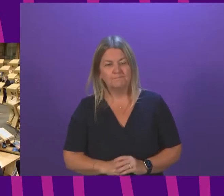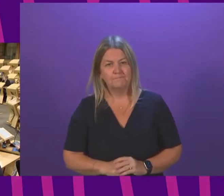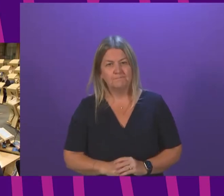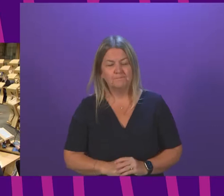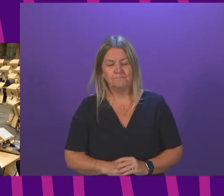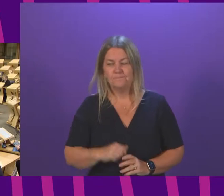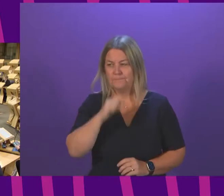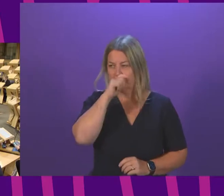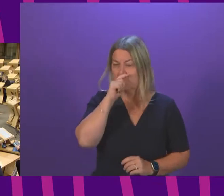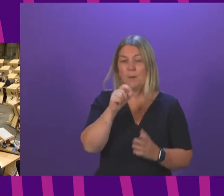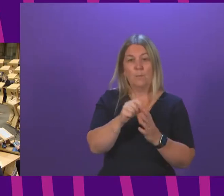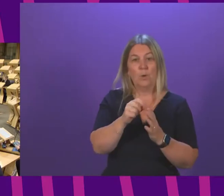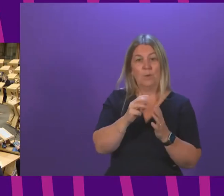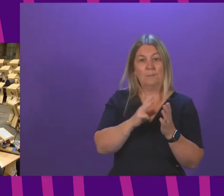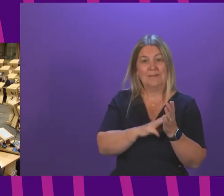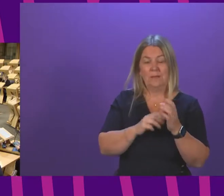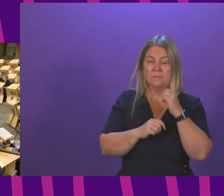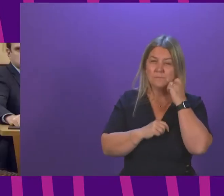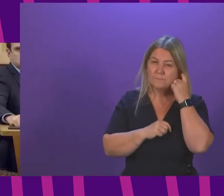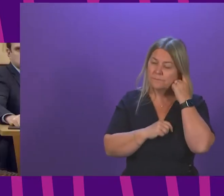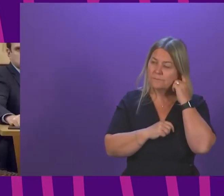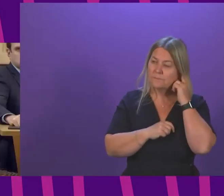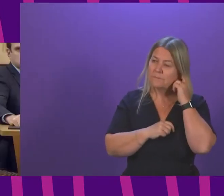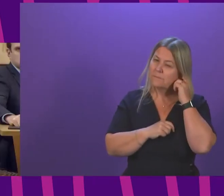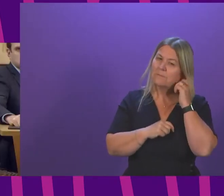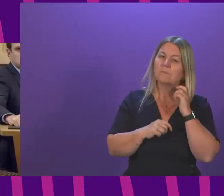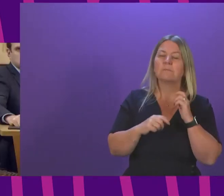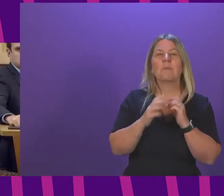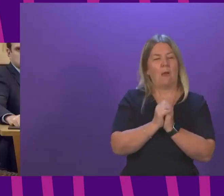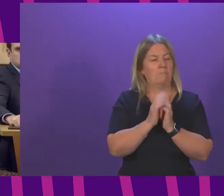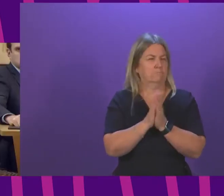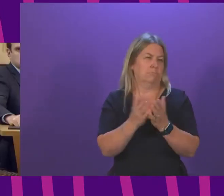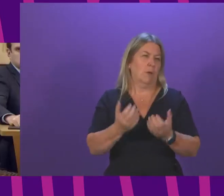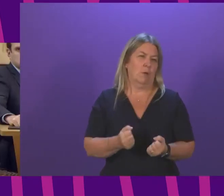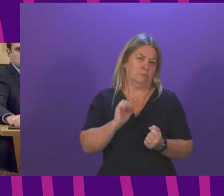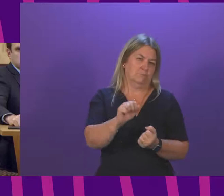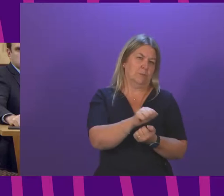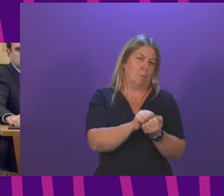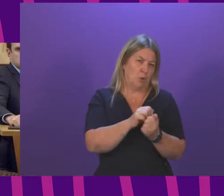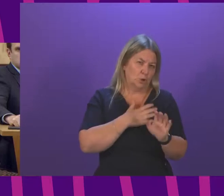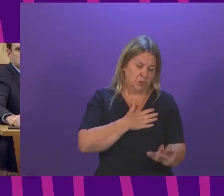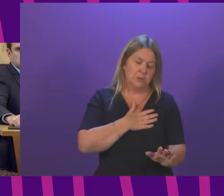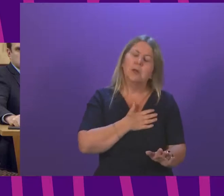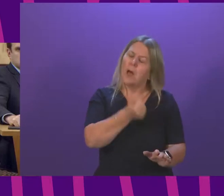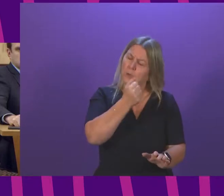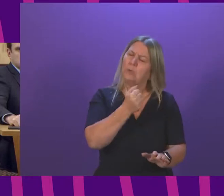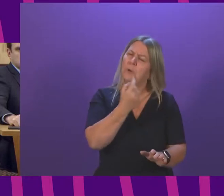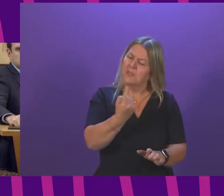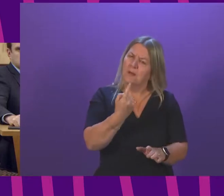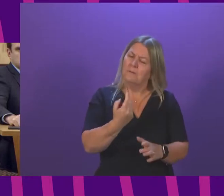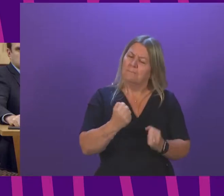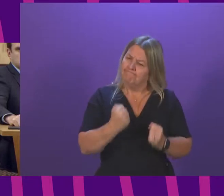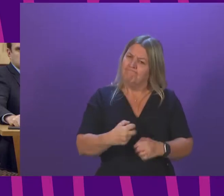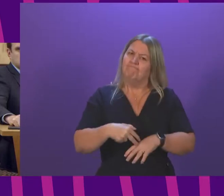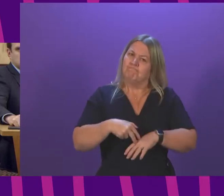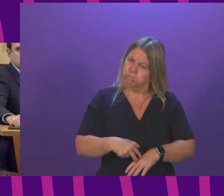Can I welcome the Deputy First Minister's apology and recognise his long-standing personal commitment to this issue,